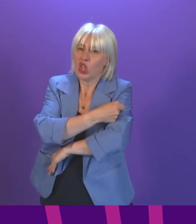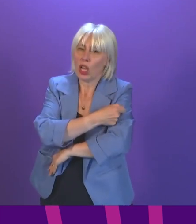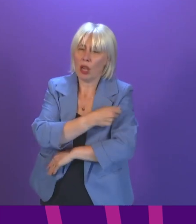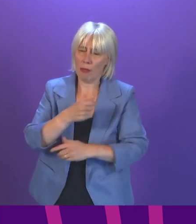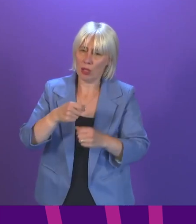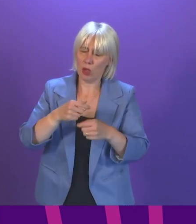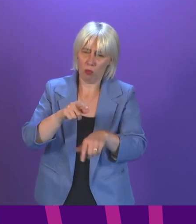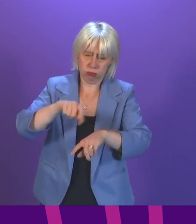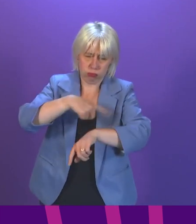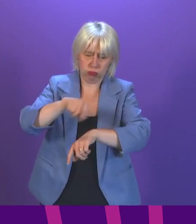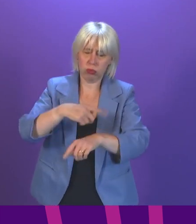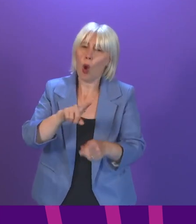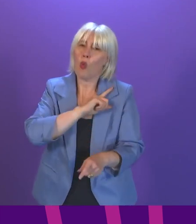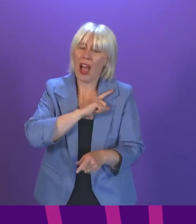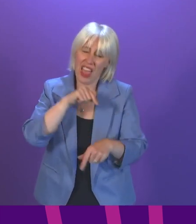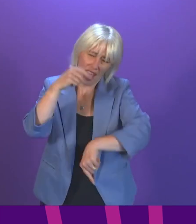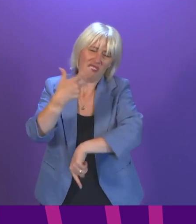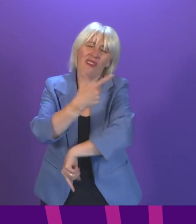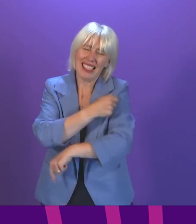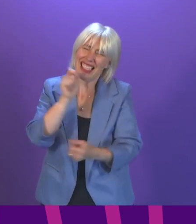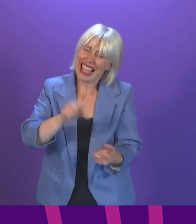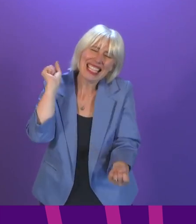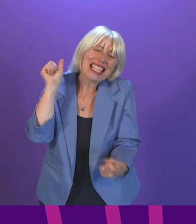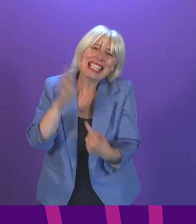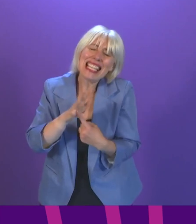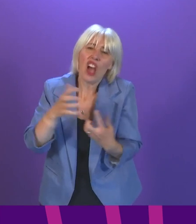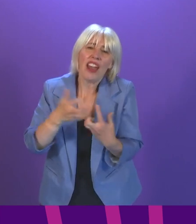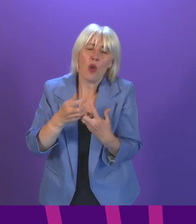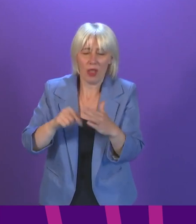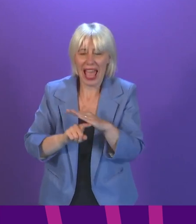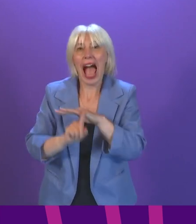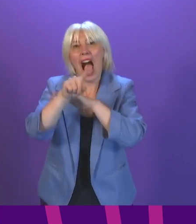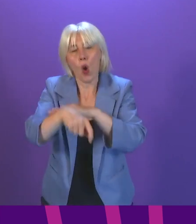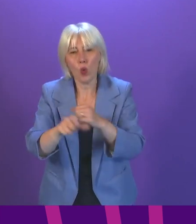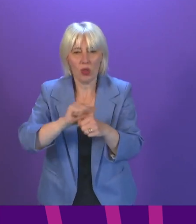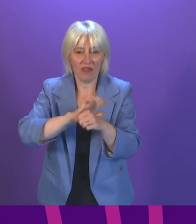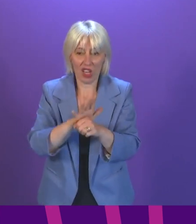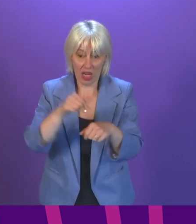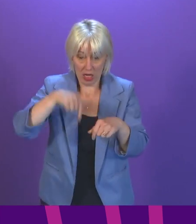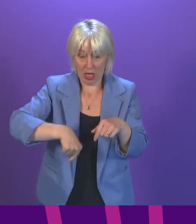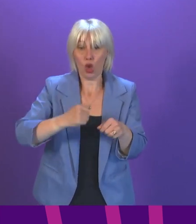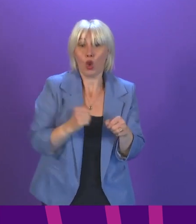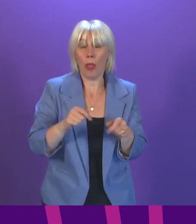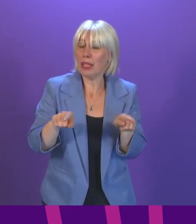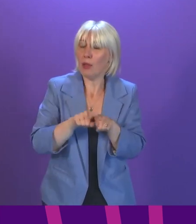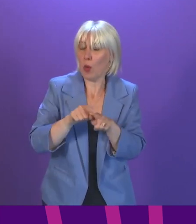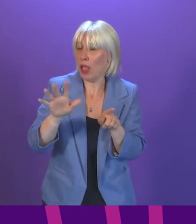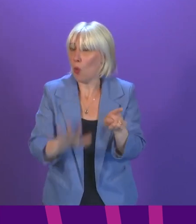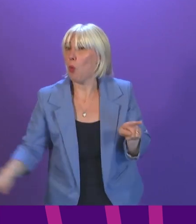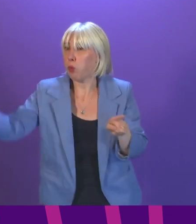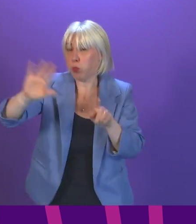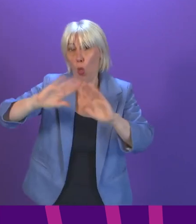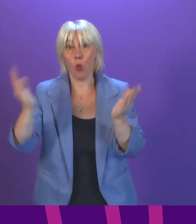absolutely key to our progress out of this pandemic, not just here in Scotland, but across the world. For each of us as